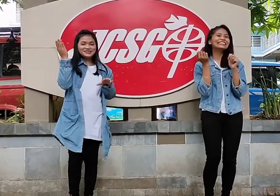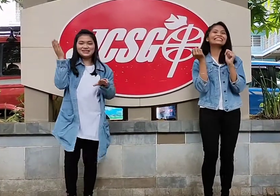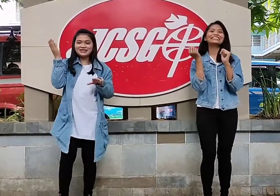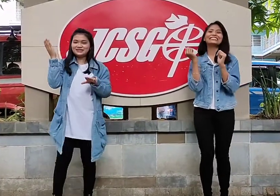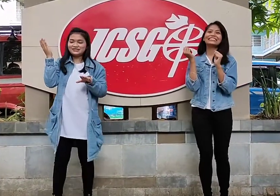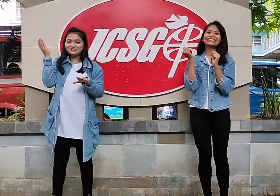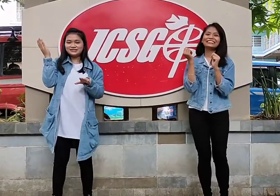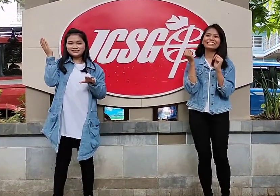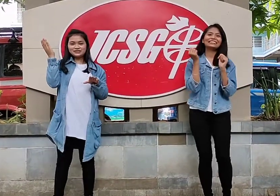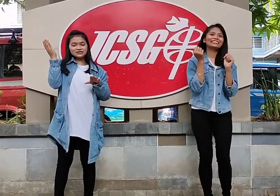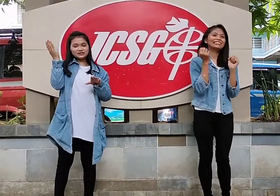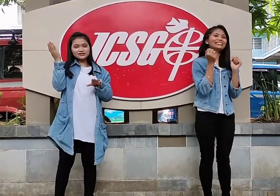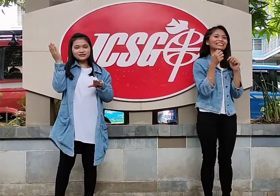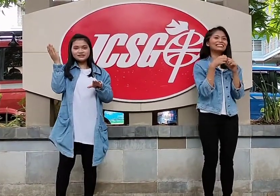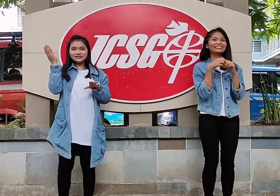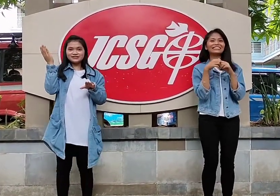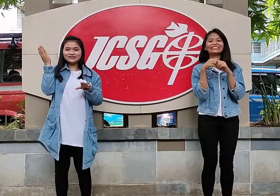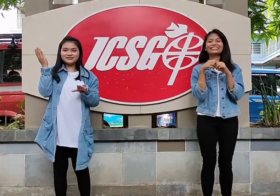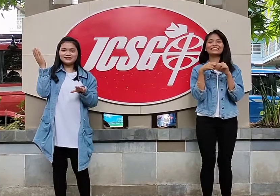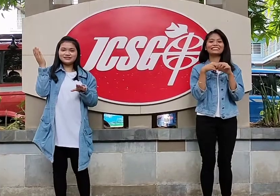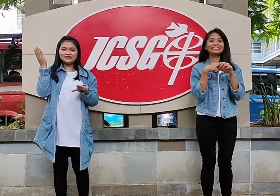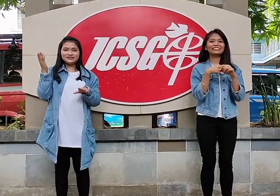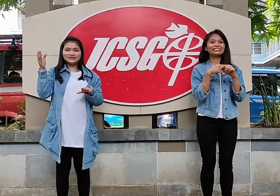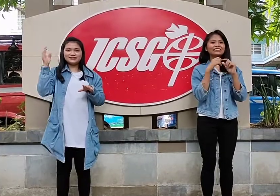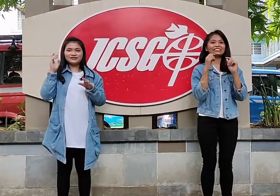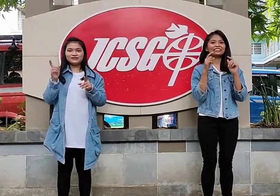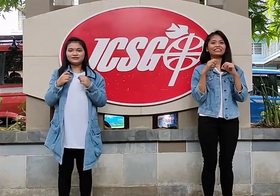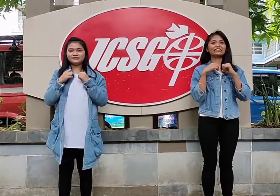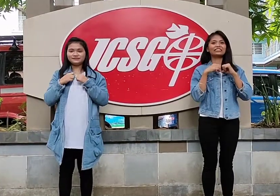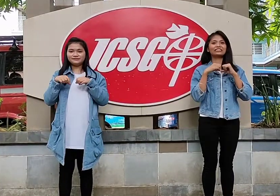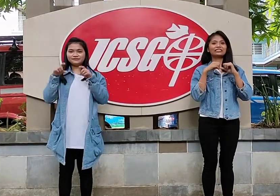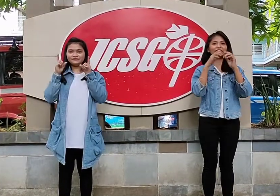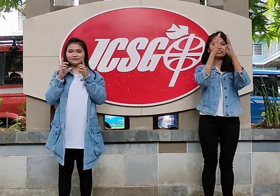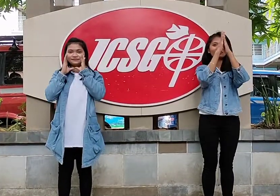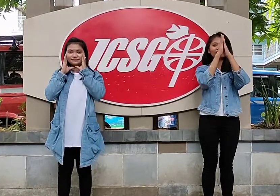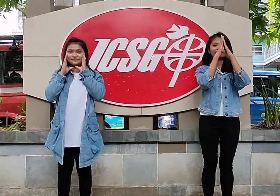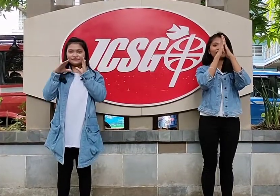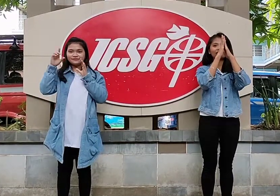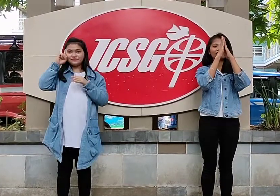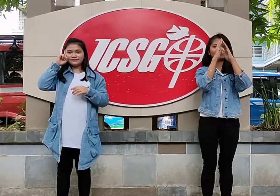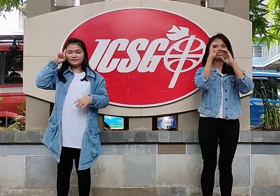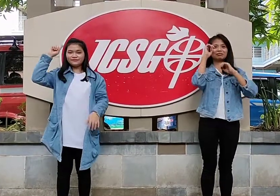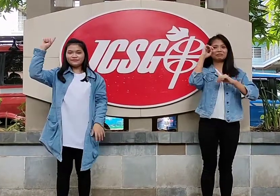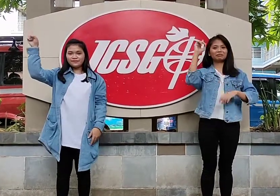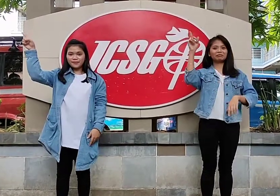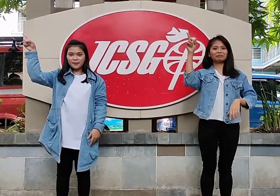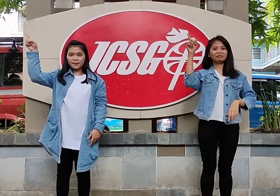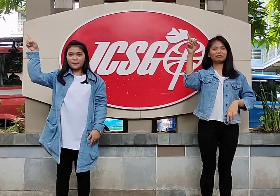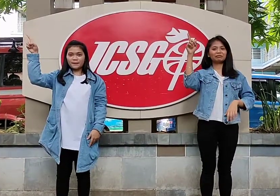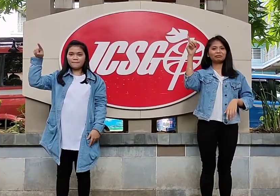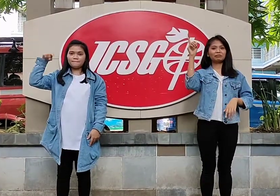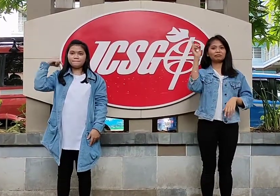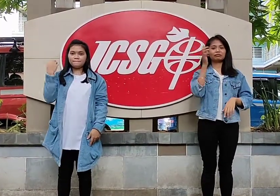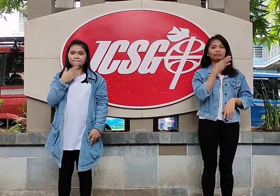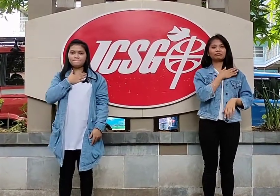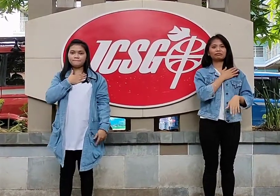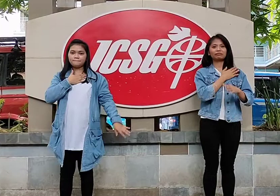I guess children. I can't stand up. can't up. Just how much